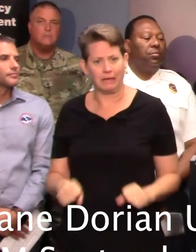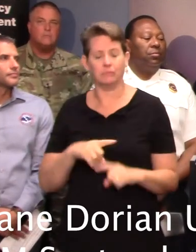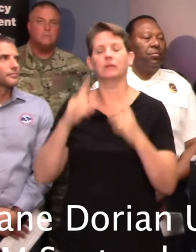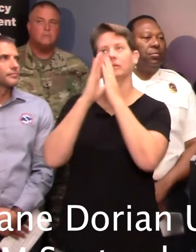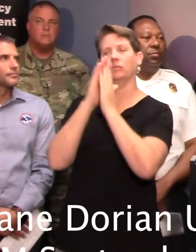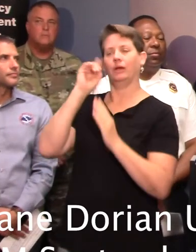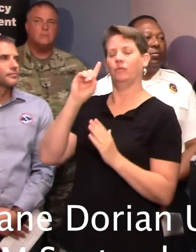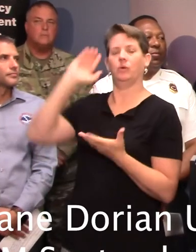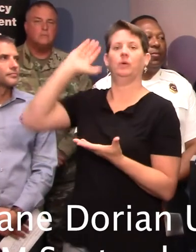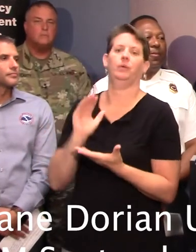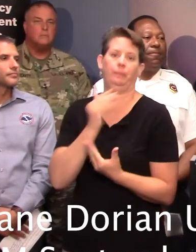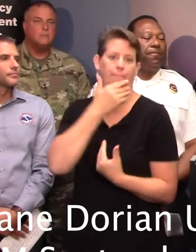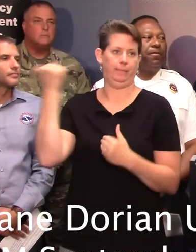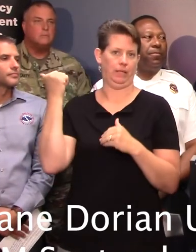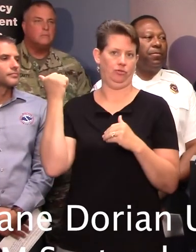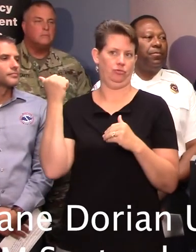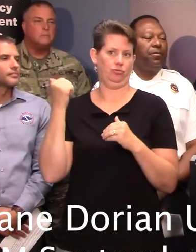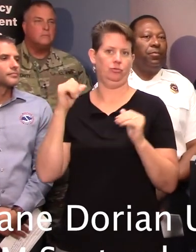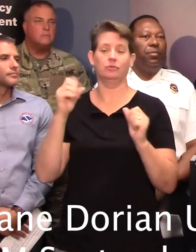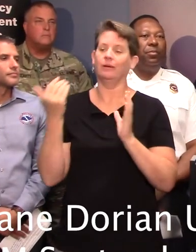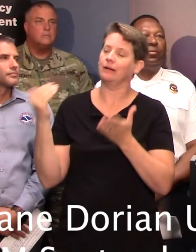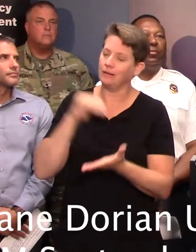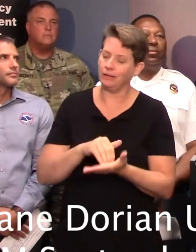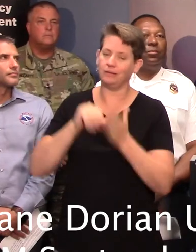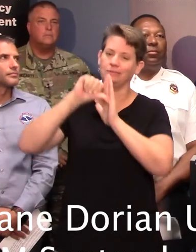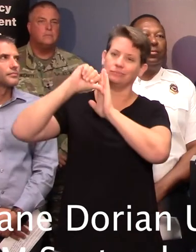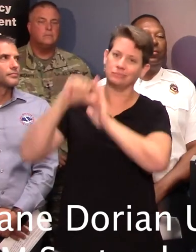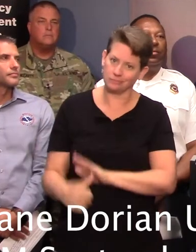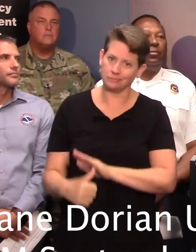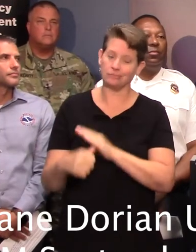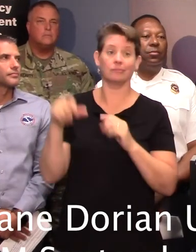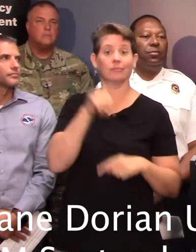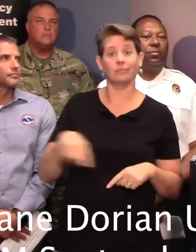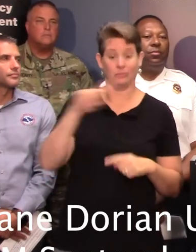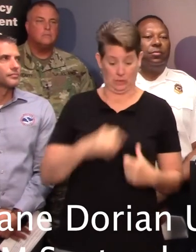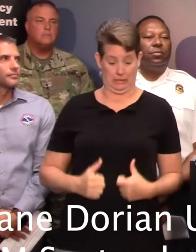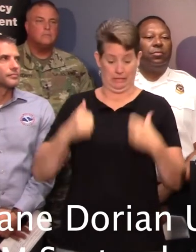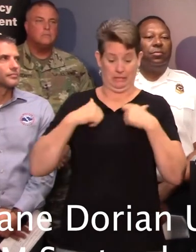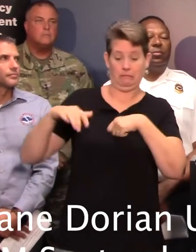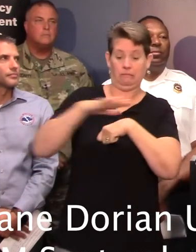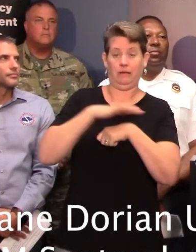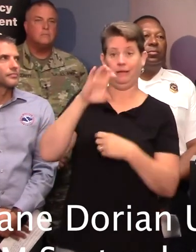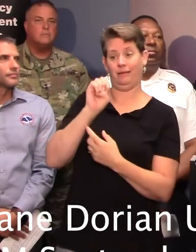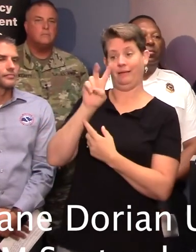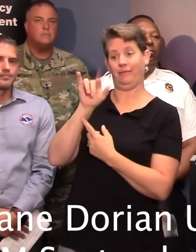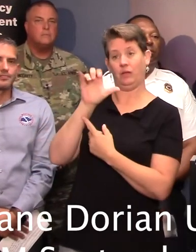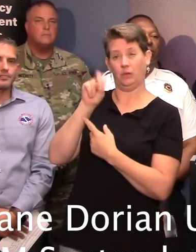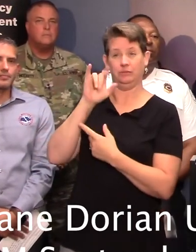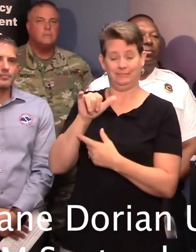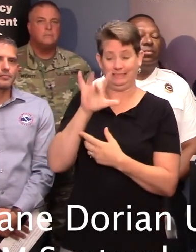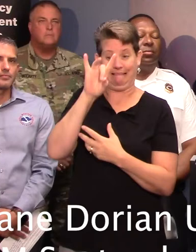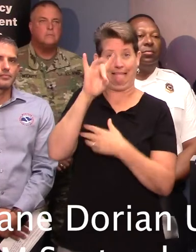for the best. So today, again, we repeat this message. If you are in the evacuation zones, in the eight counties